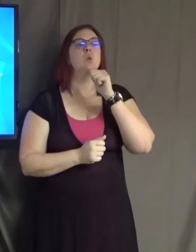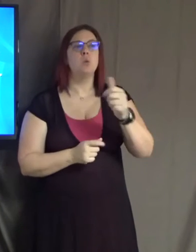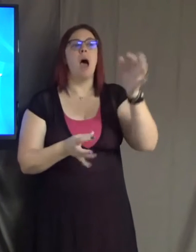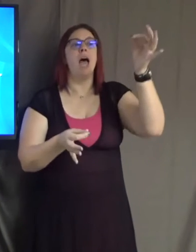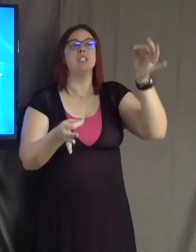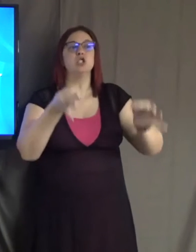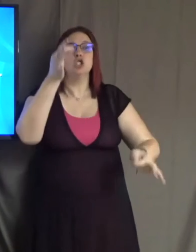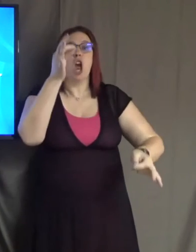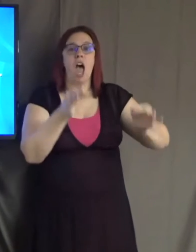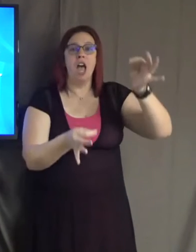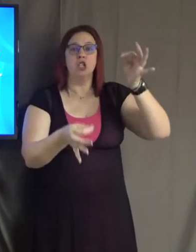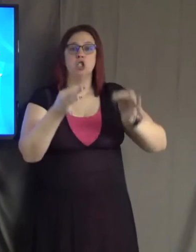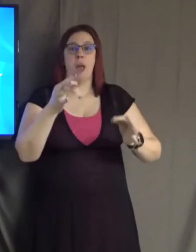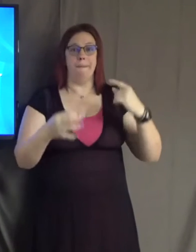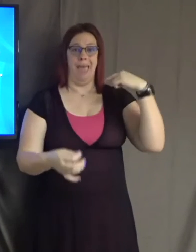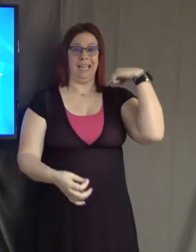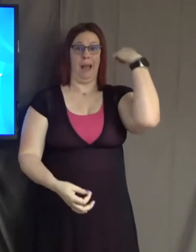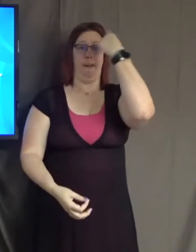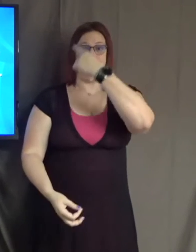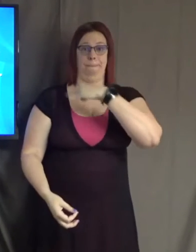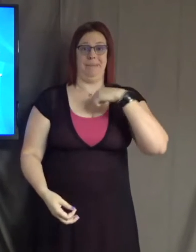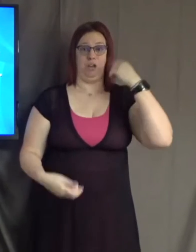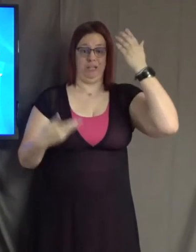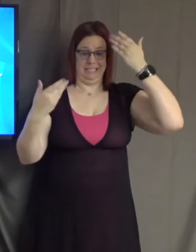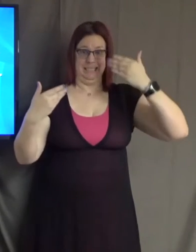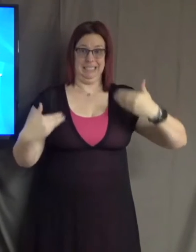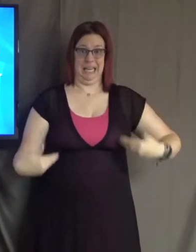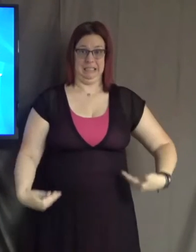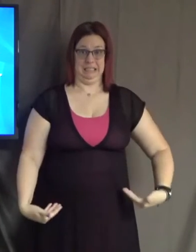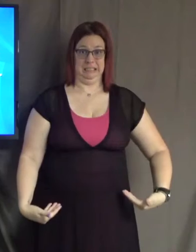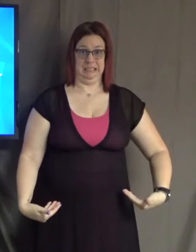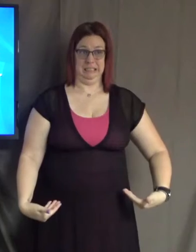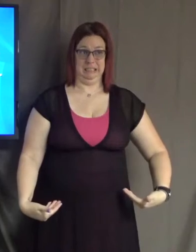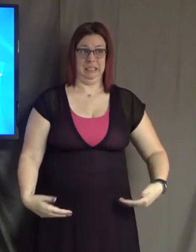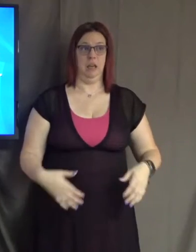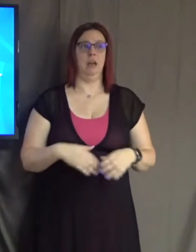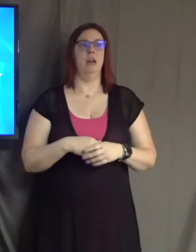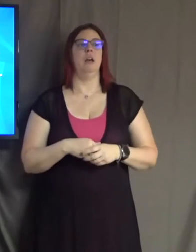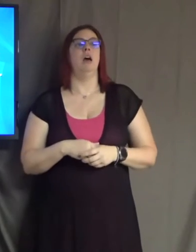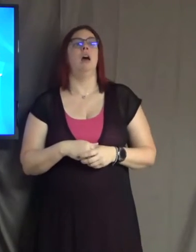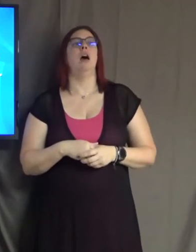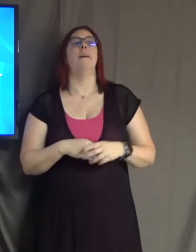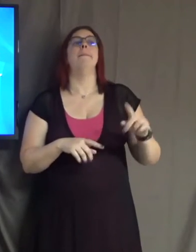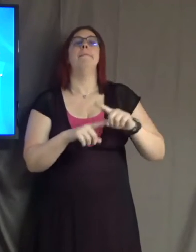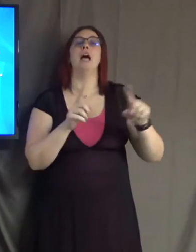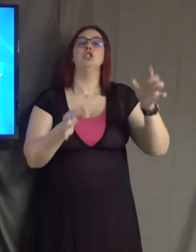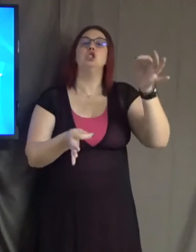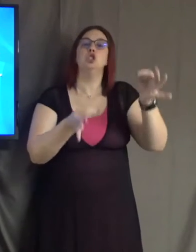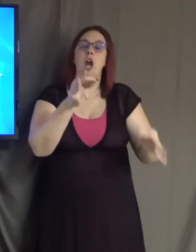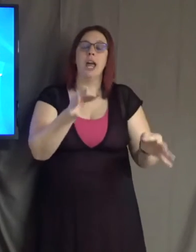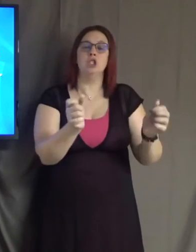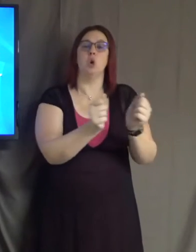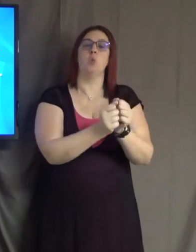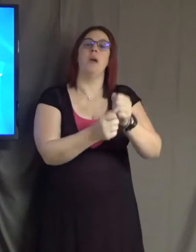appearances. We know that part, right? He goes on to say, but judge with right judgment.